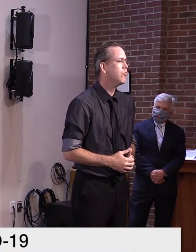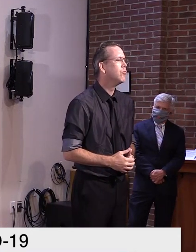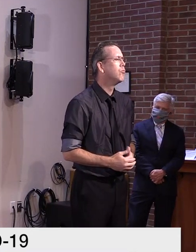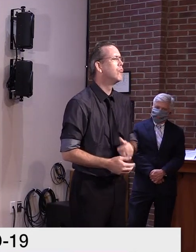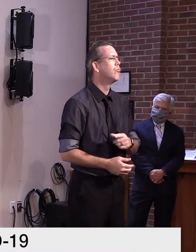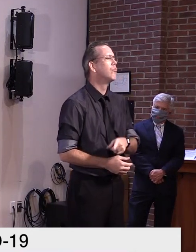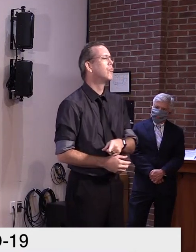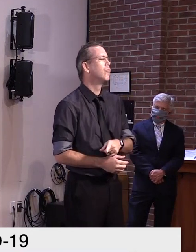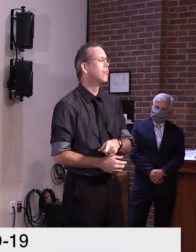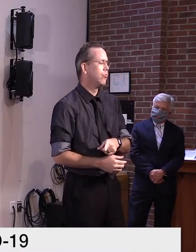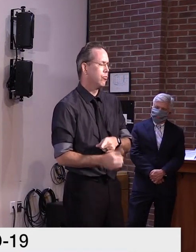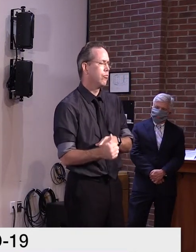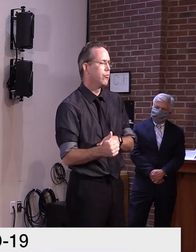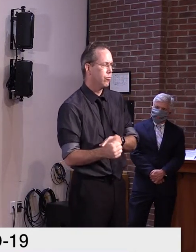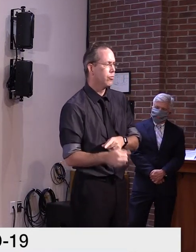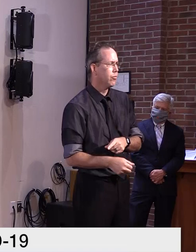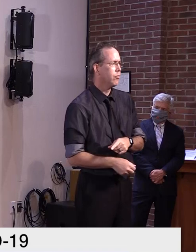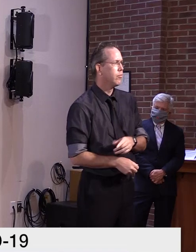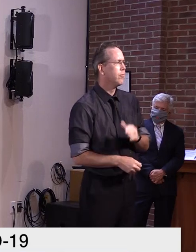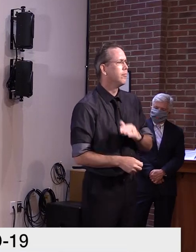Andrew Caledonia record.